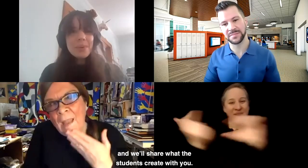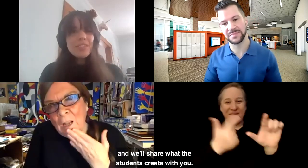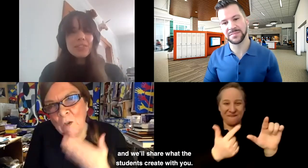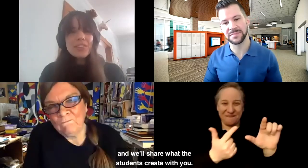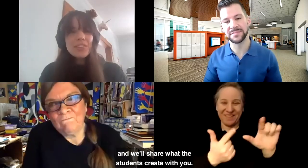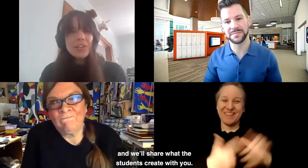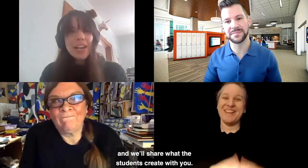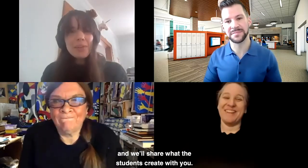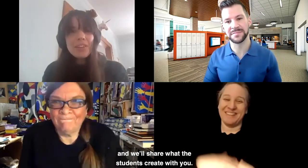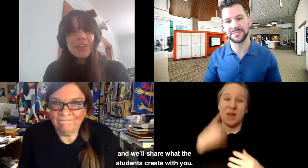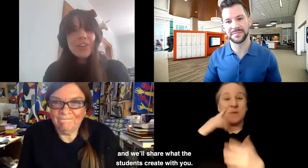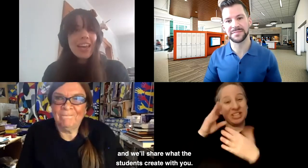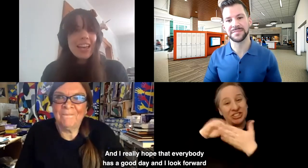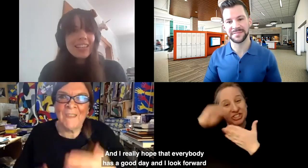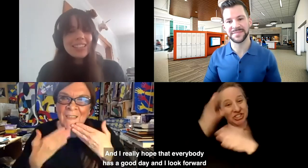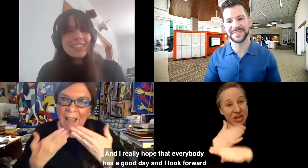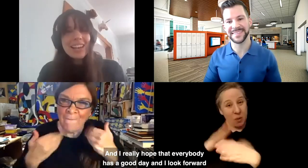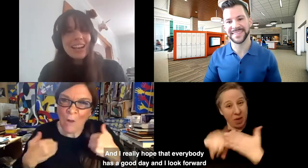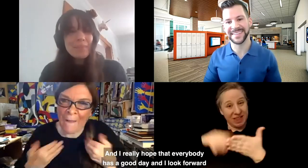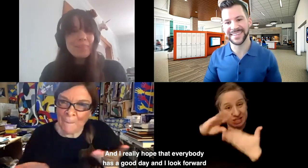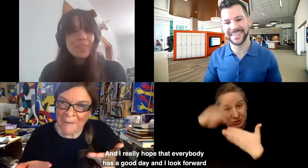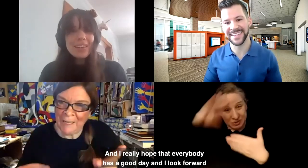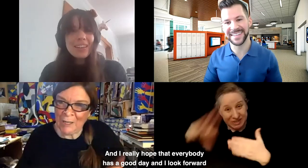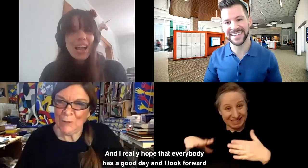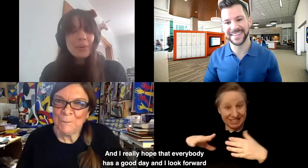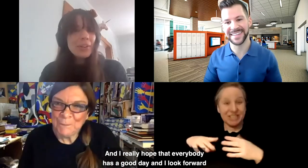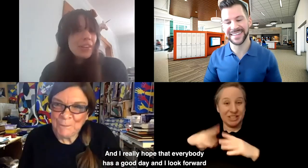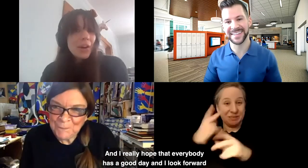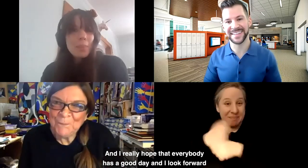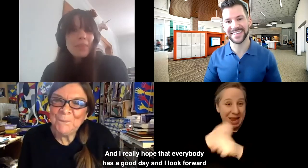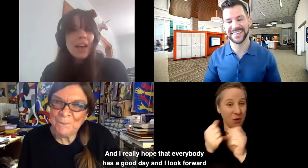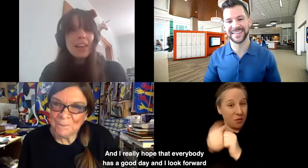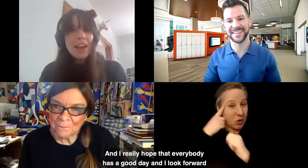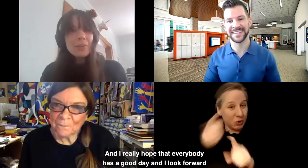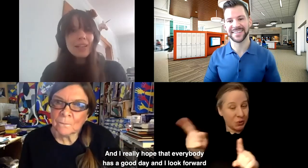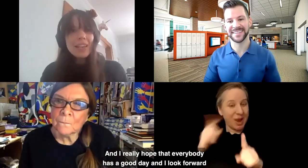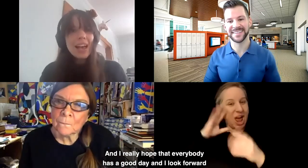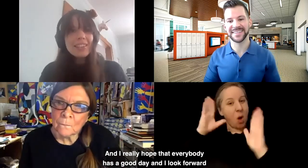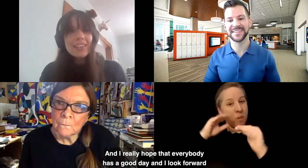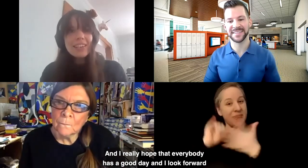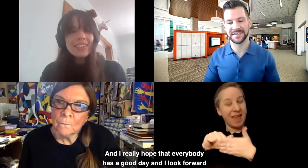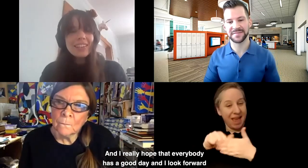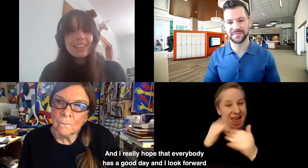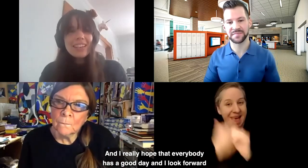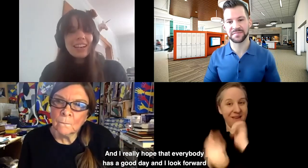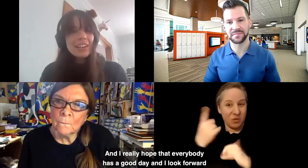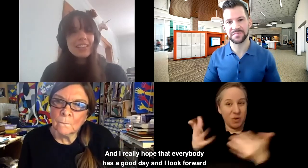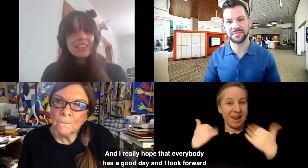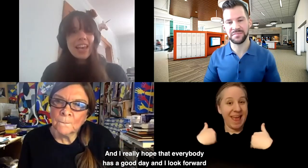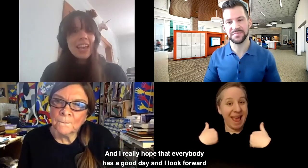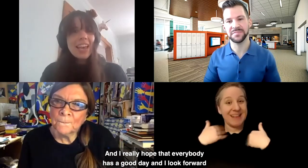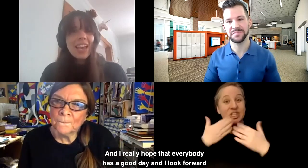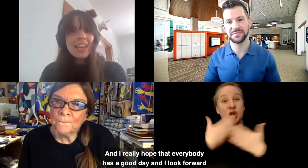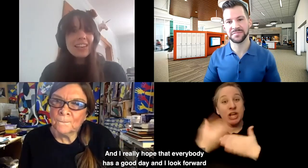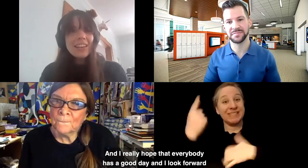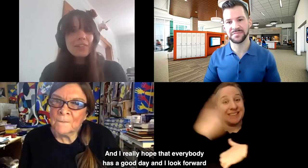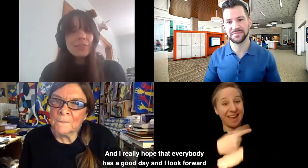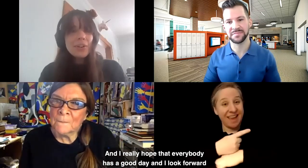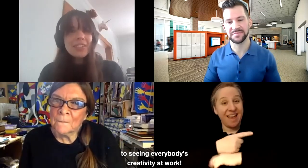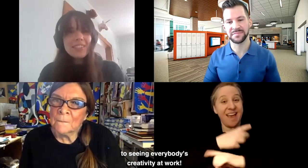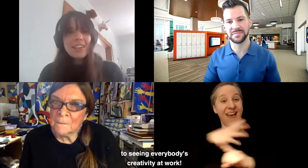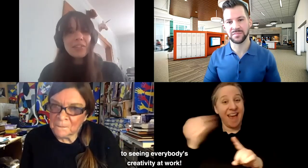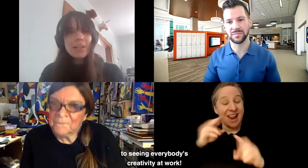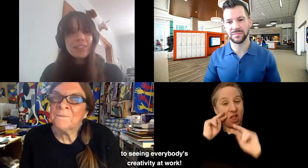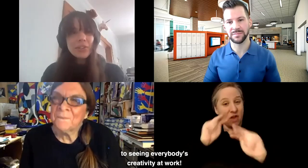we'll share with the students create with you and, um, I really hope that everybody has a, a good day and I